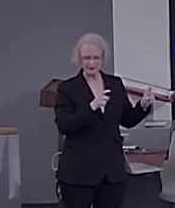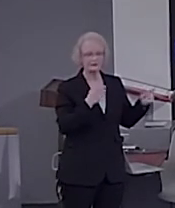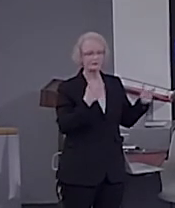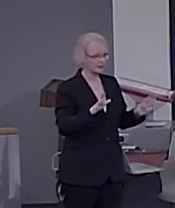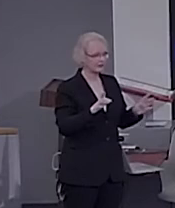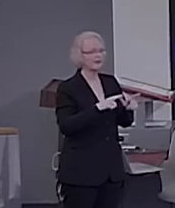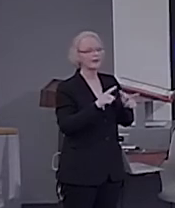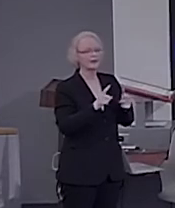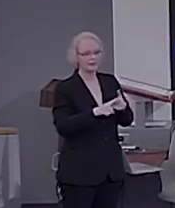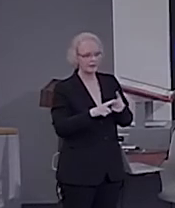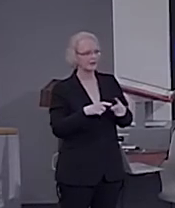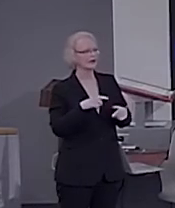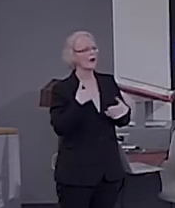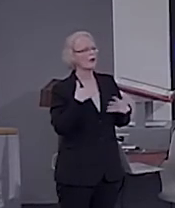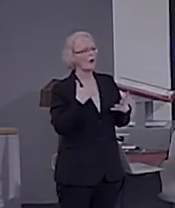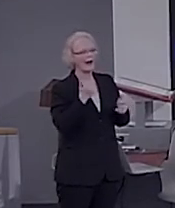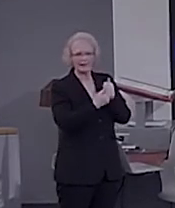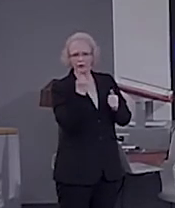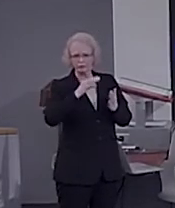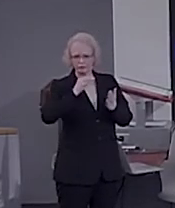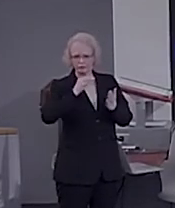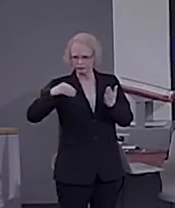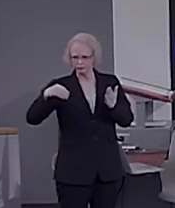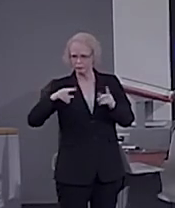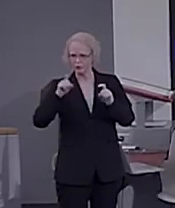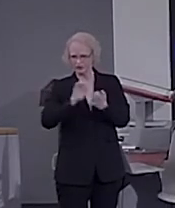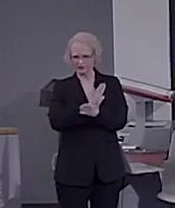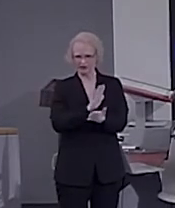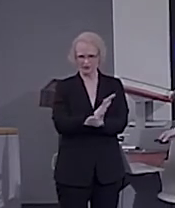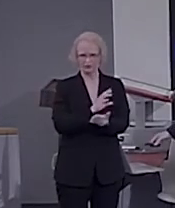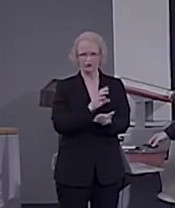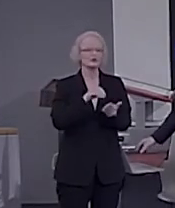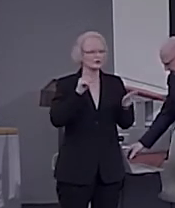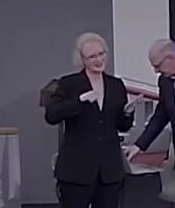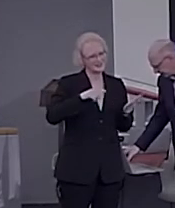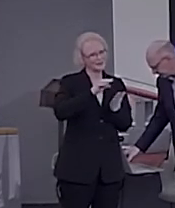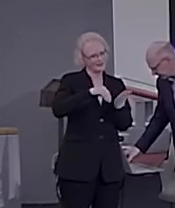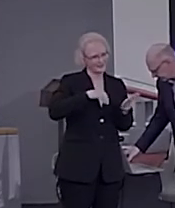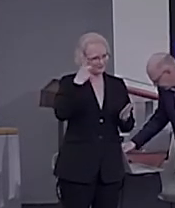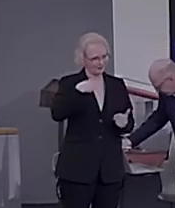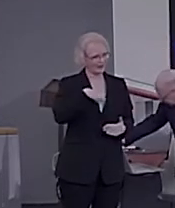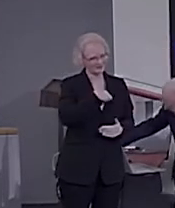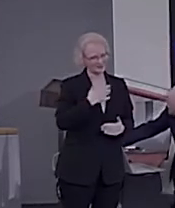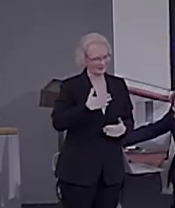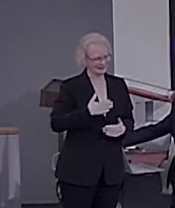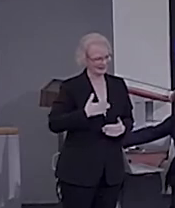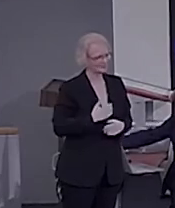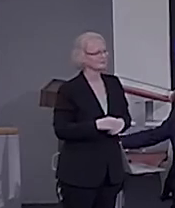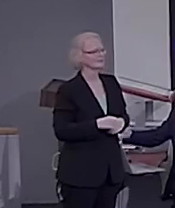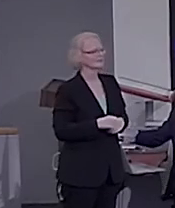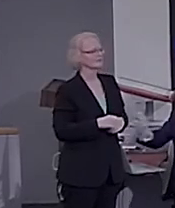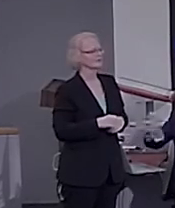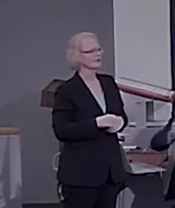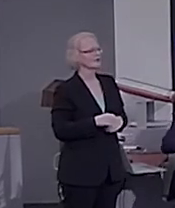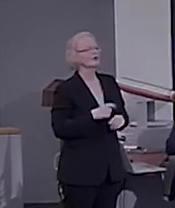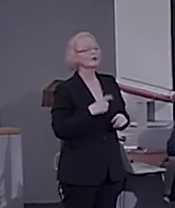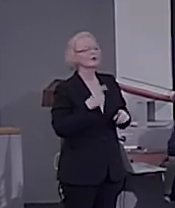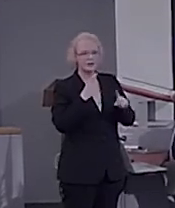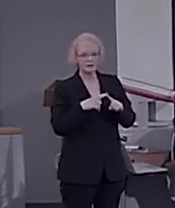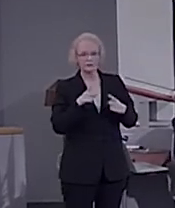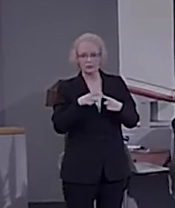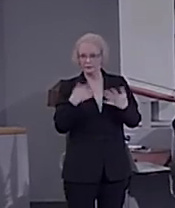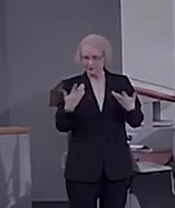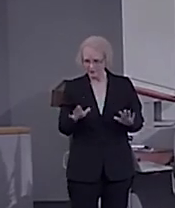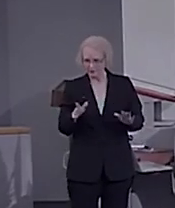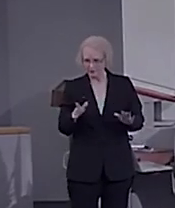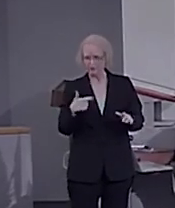fill in a questionnaire that the students need to fill in for us, please. And also, afterwards, we